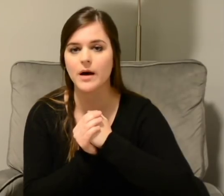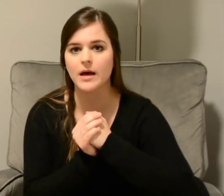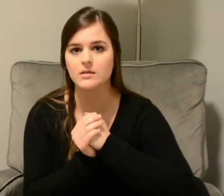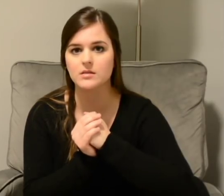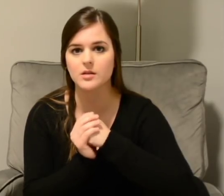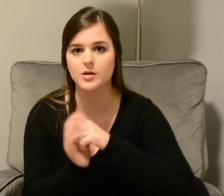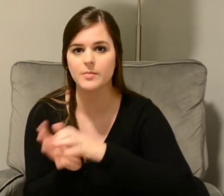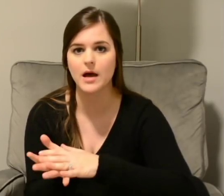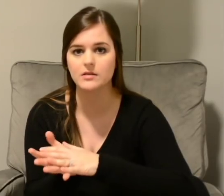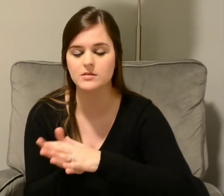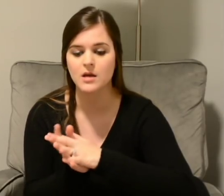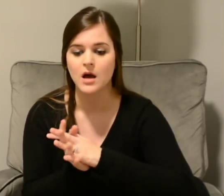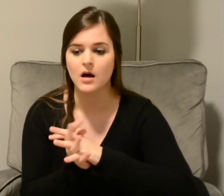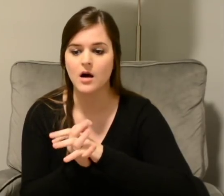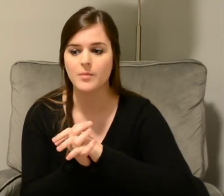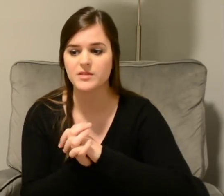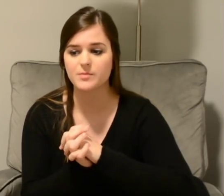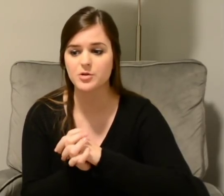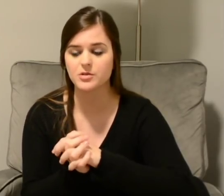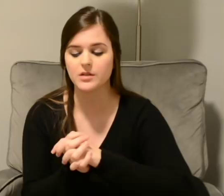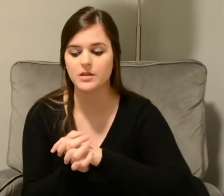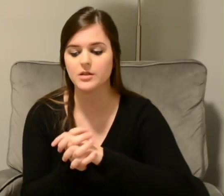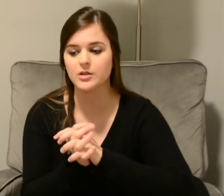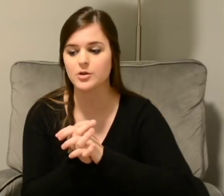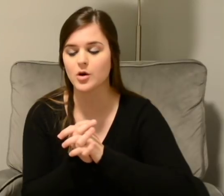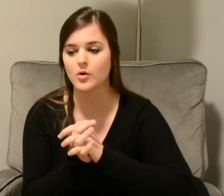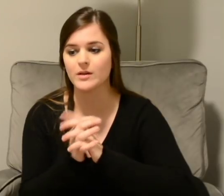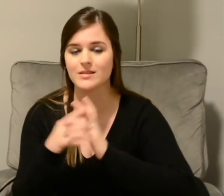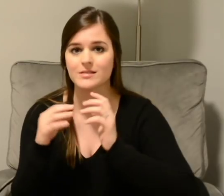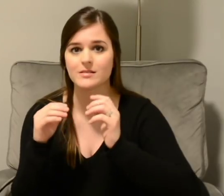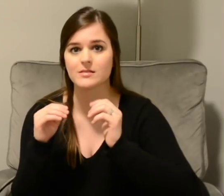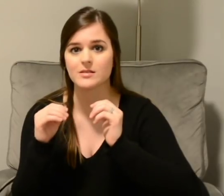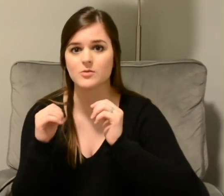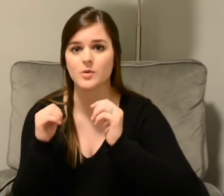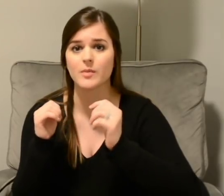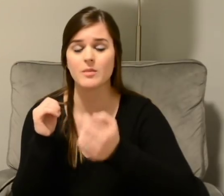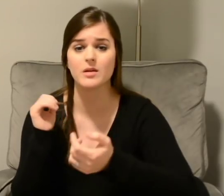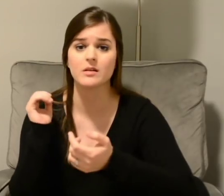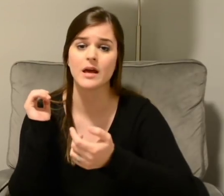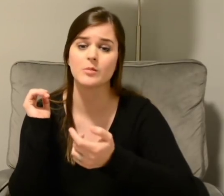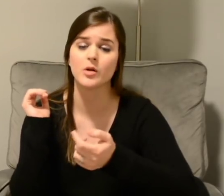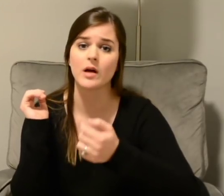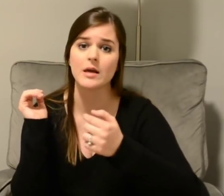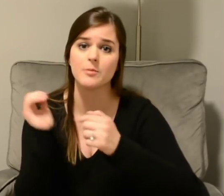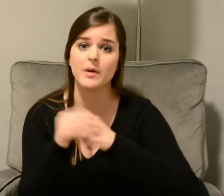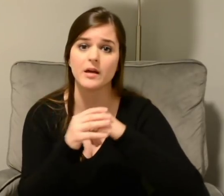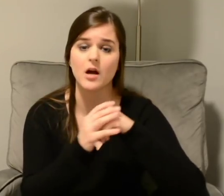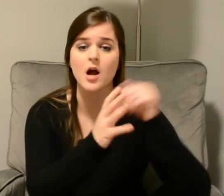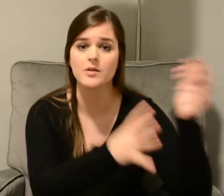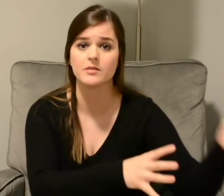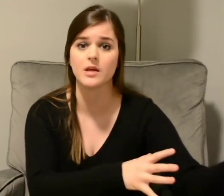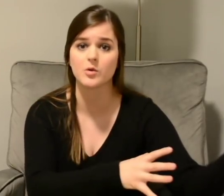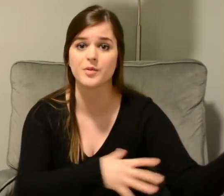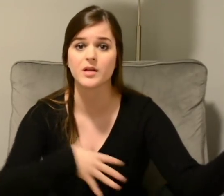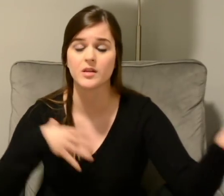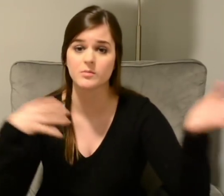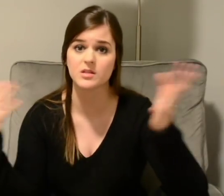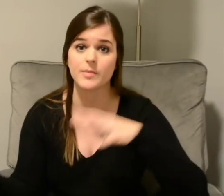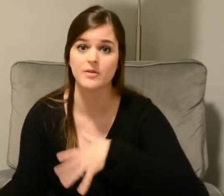to their pets, especially, you know, in instances where maybe an animal got hit by a car and they were bringing them to the pet